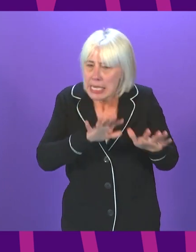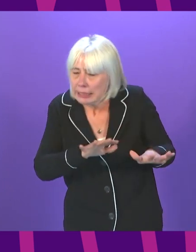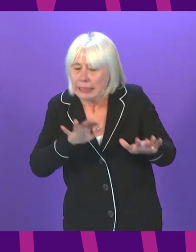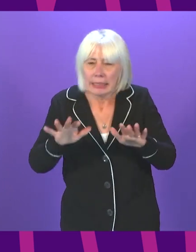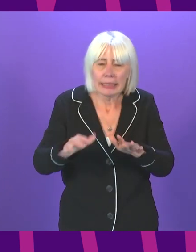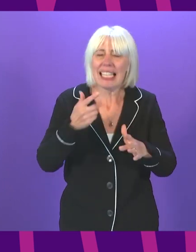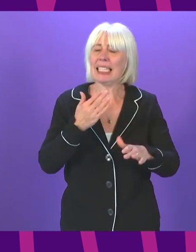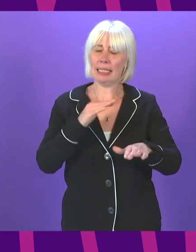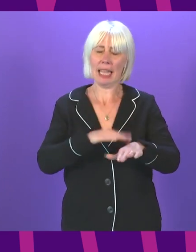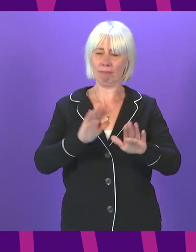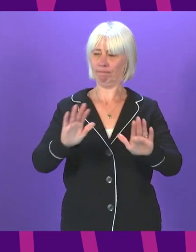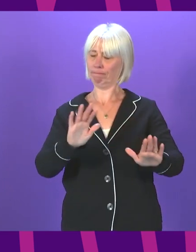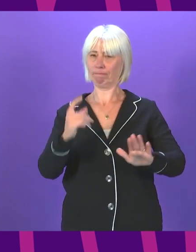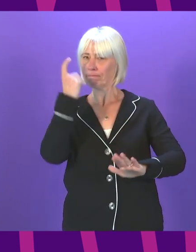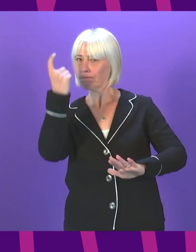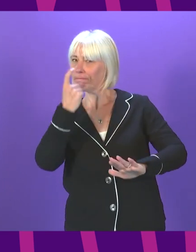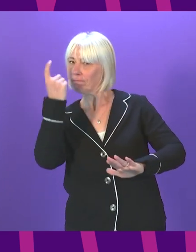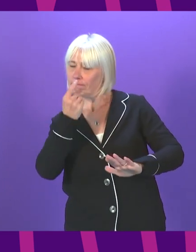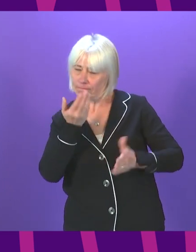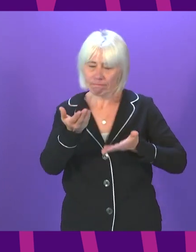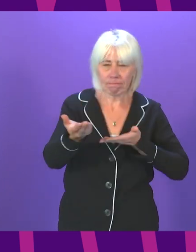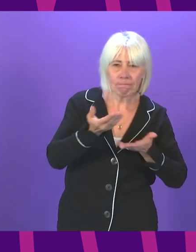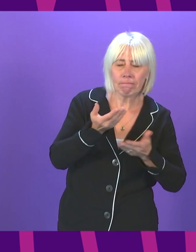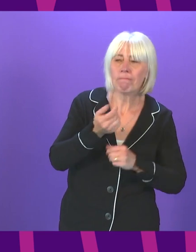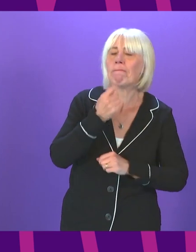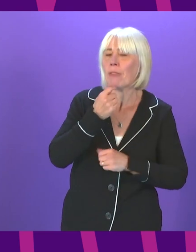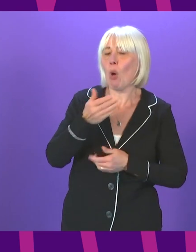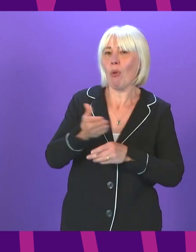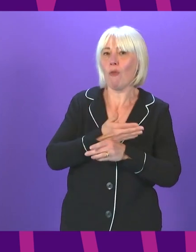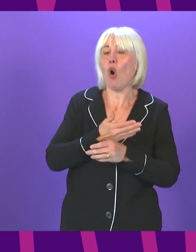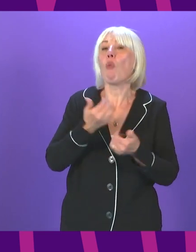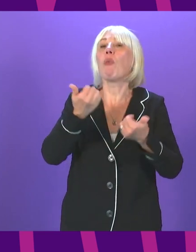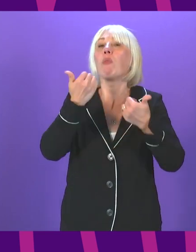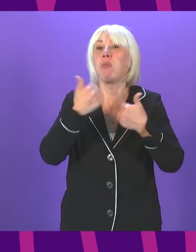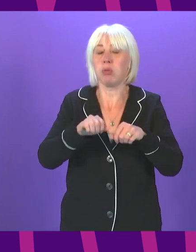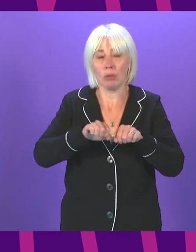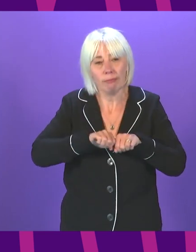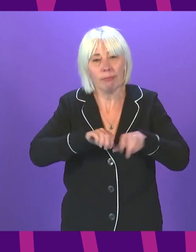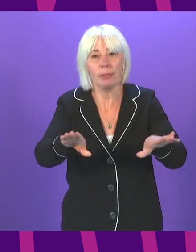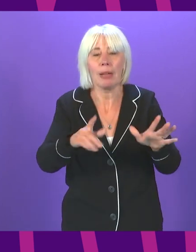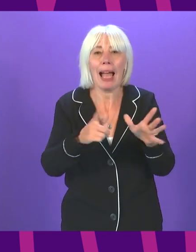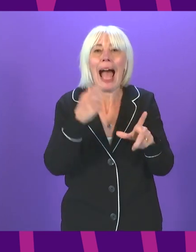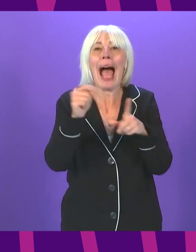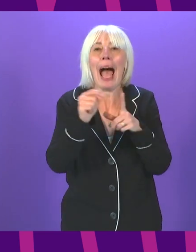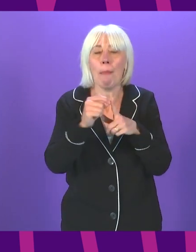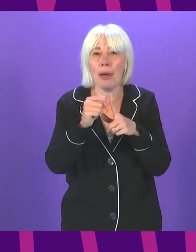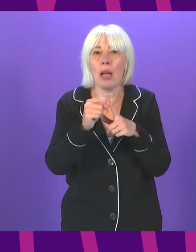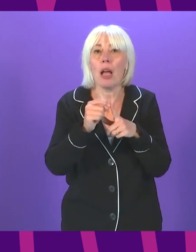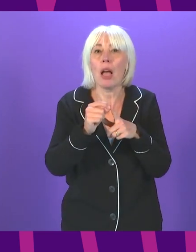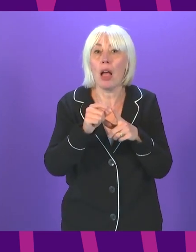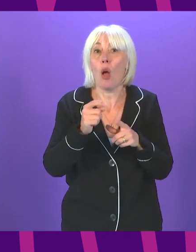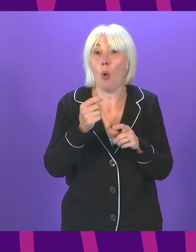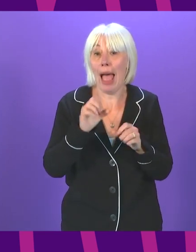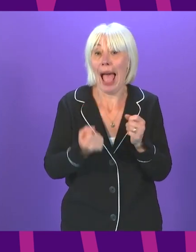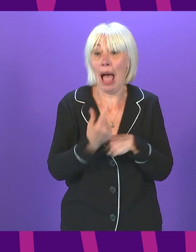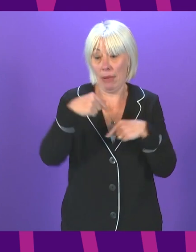taking time, for example, to finalise and launch the app that will support some of this. And that will happen later